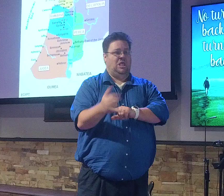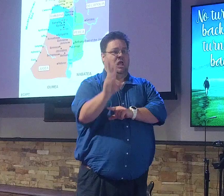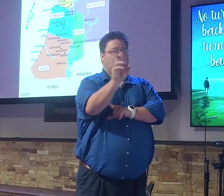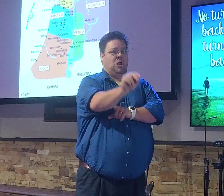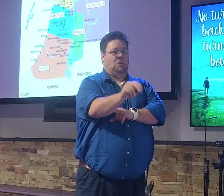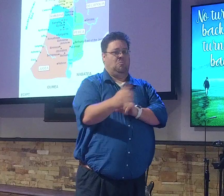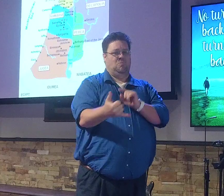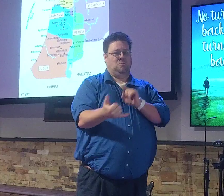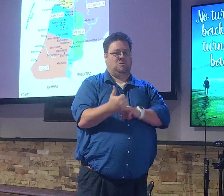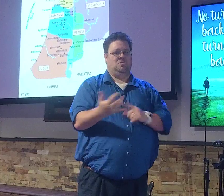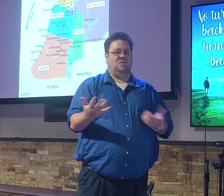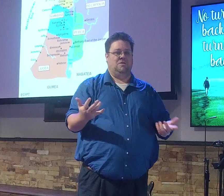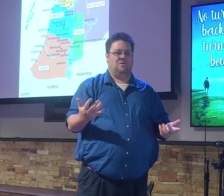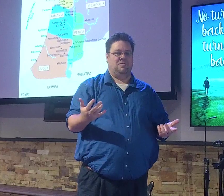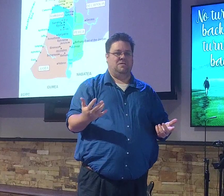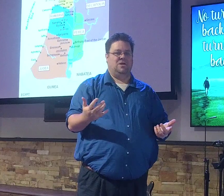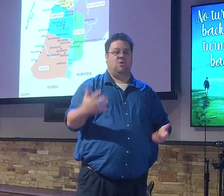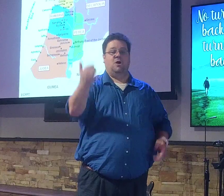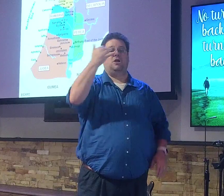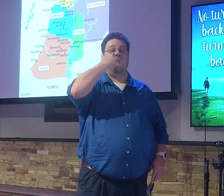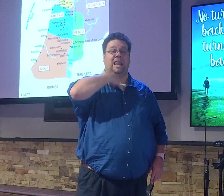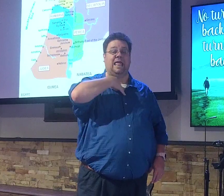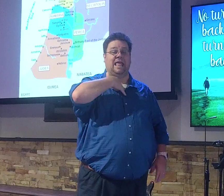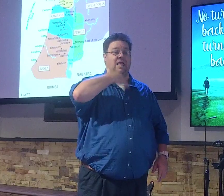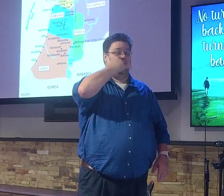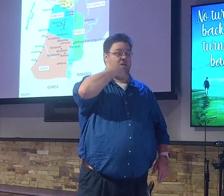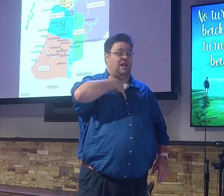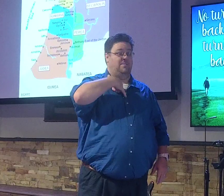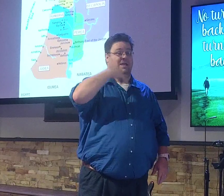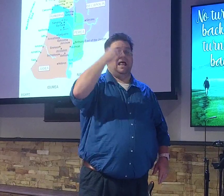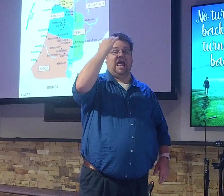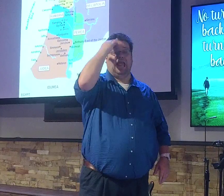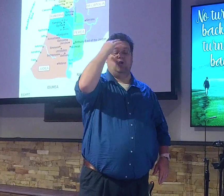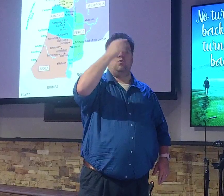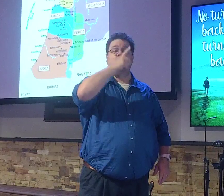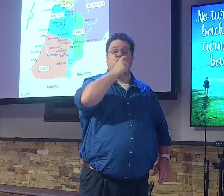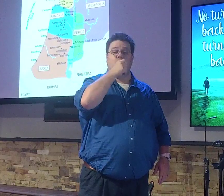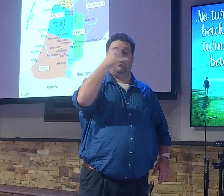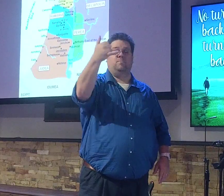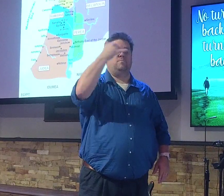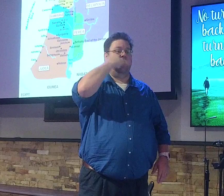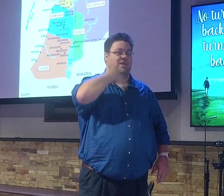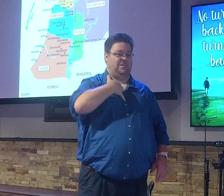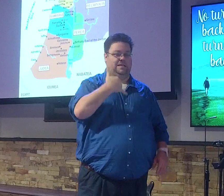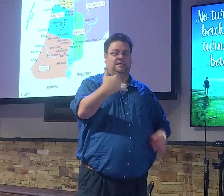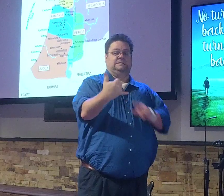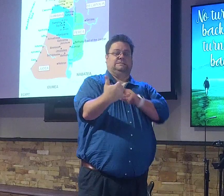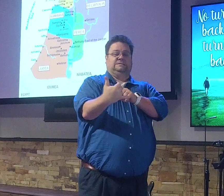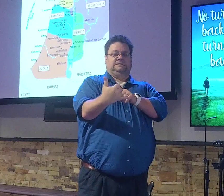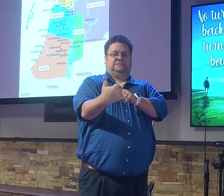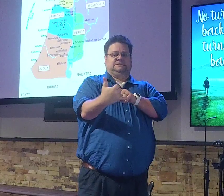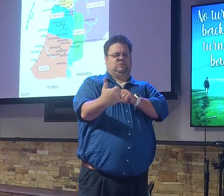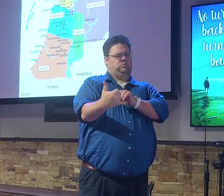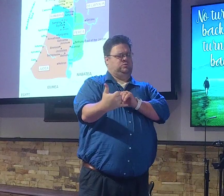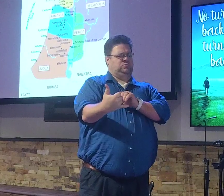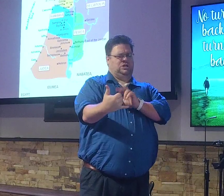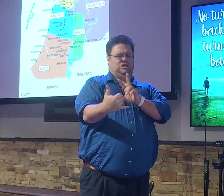and I knew who was calling me and chose not to answer. Come on. Confession is good for the soul. All right.